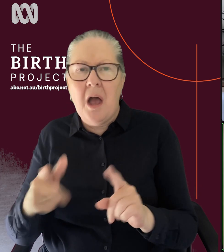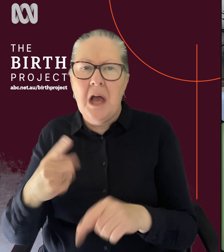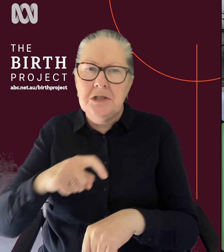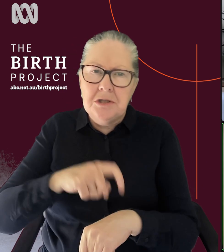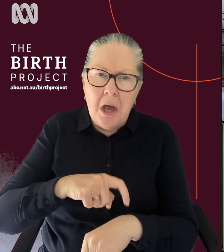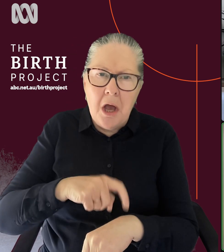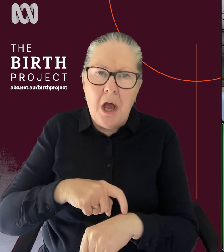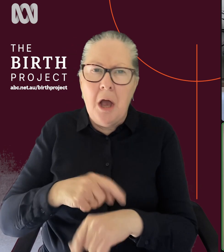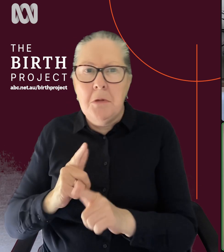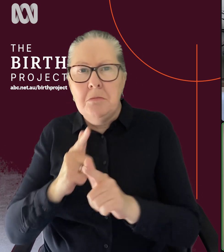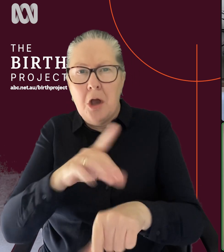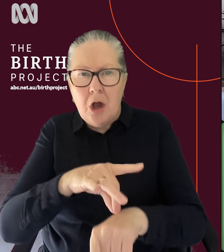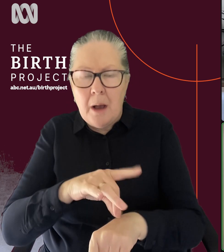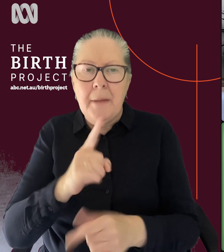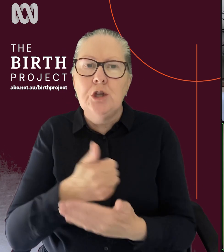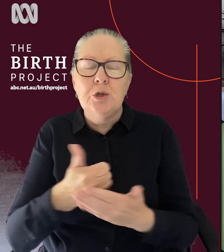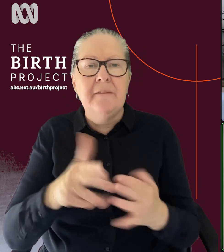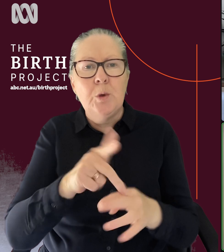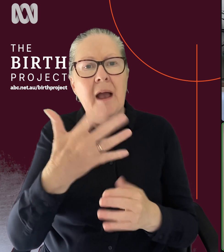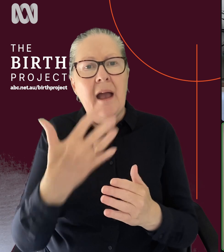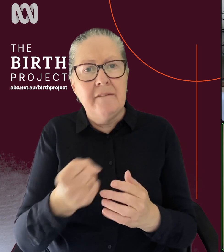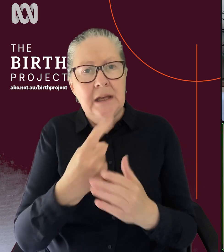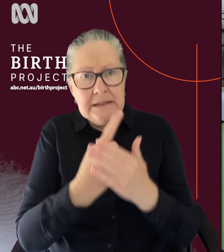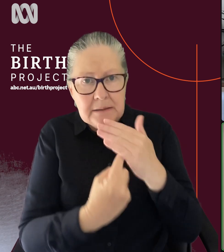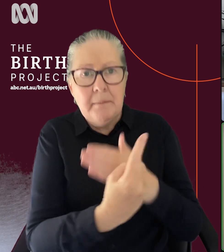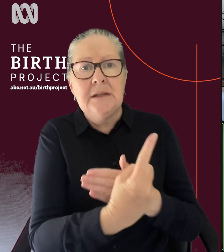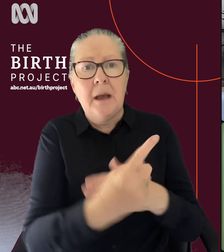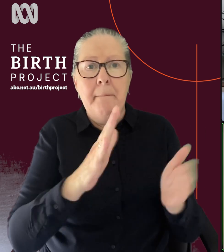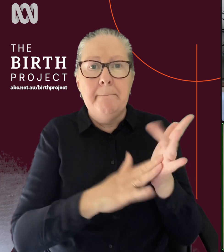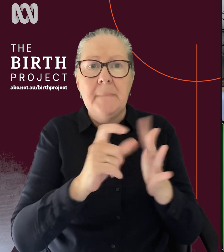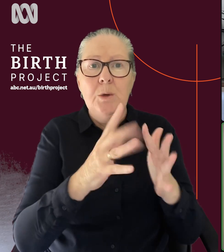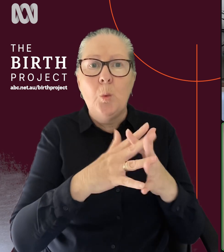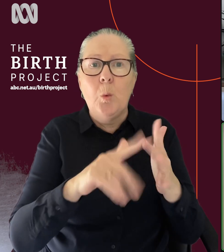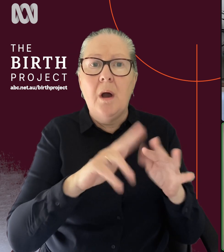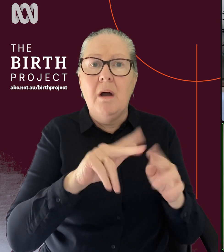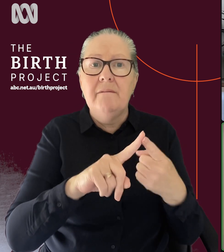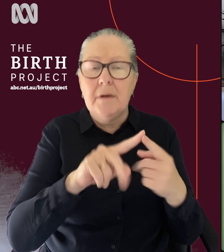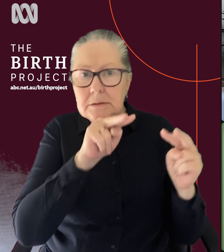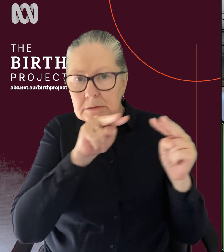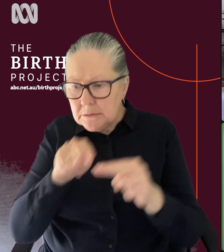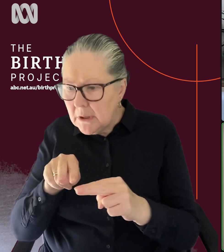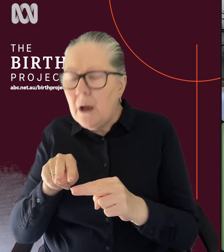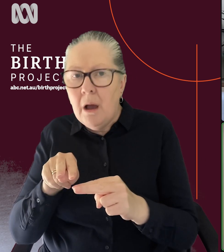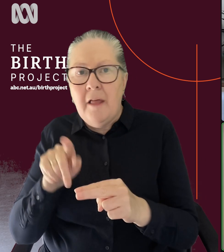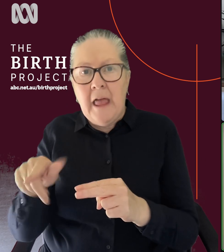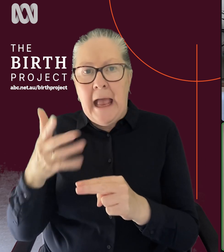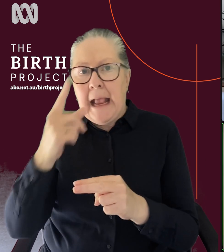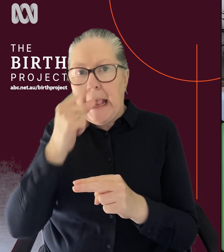usually if you're having an independent midwife oversee your home birth, they have visiting rights in a neighbouring